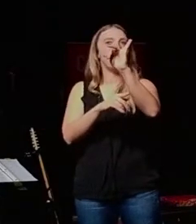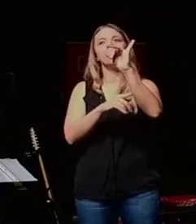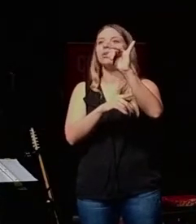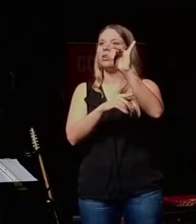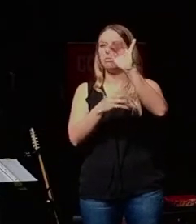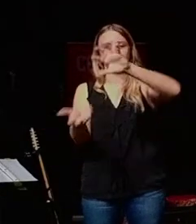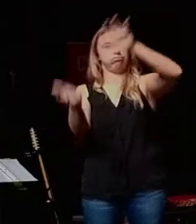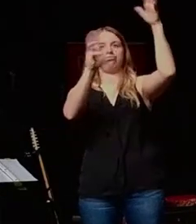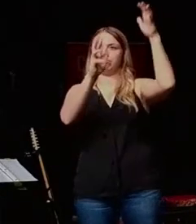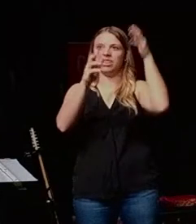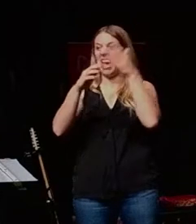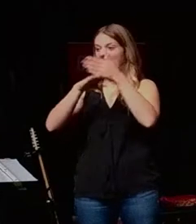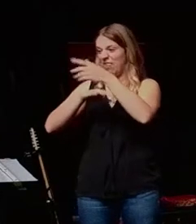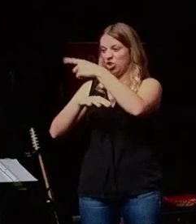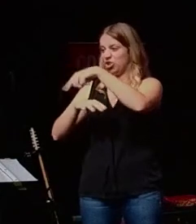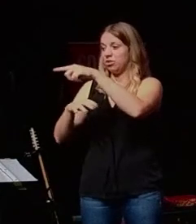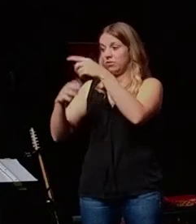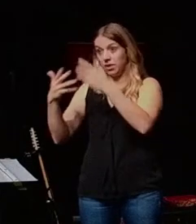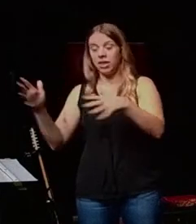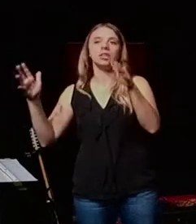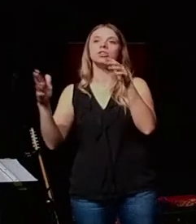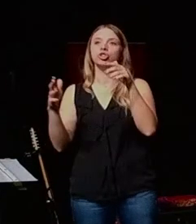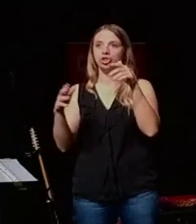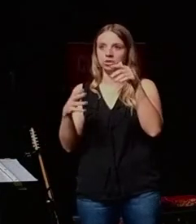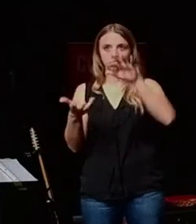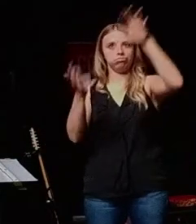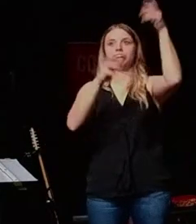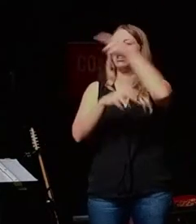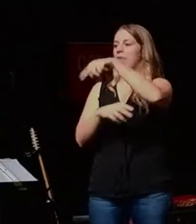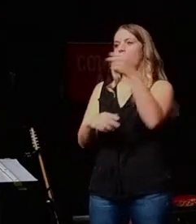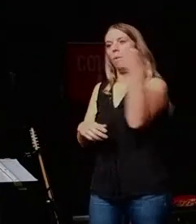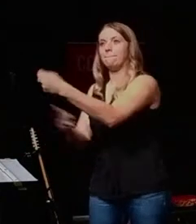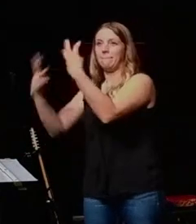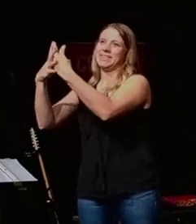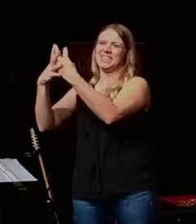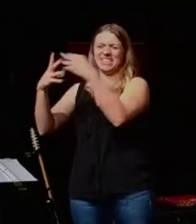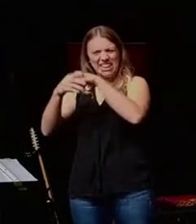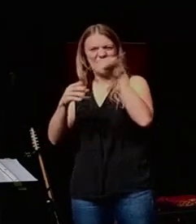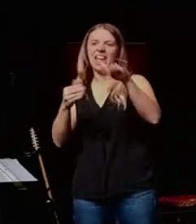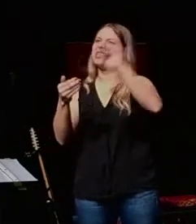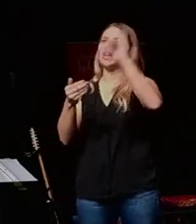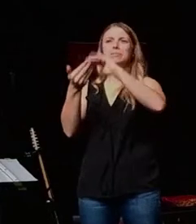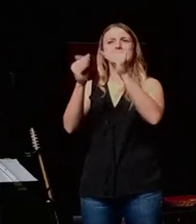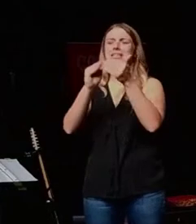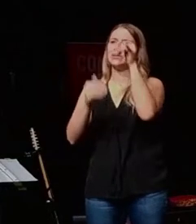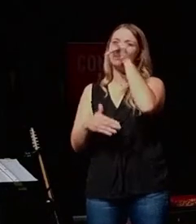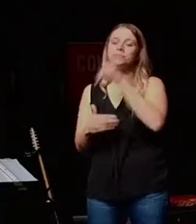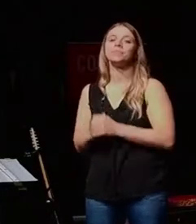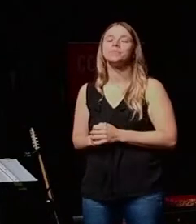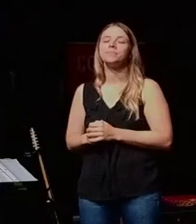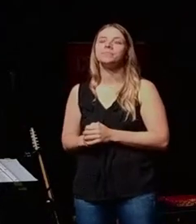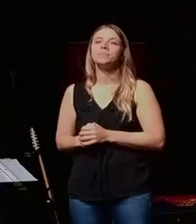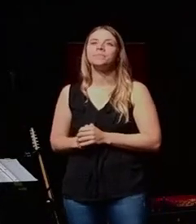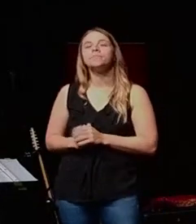mutiny of some sort. A revolt. And they were thrown in prison. Right there in that city. And if you think about